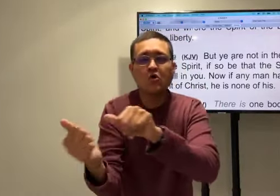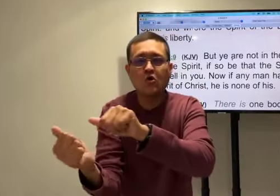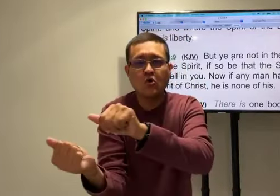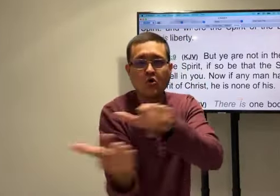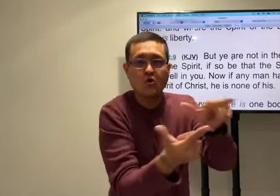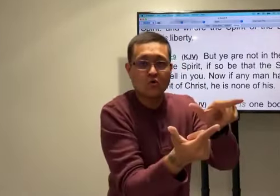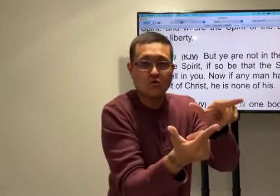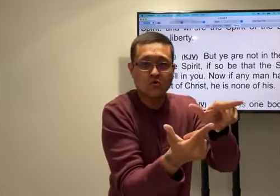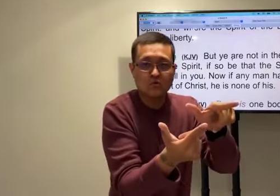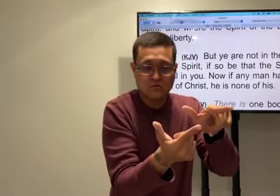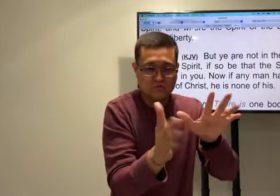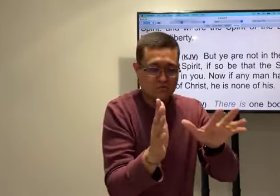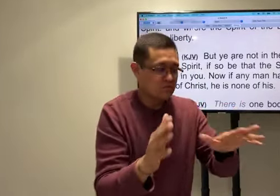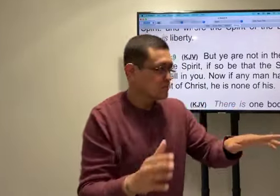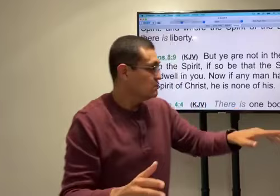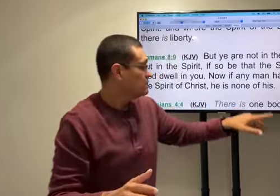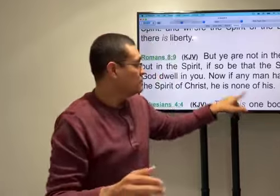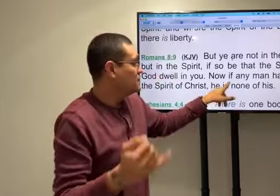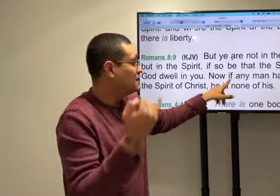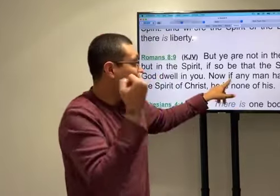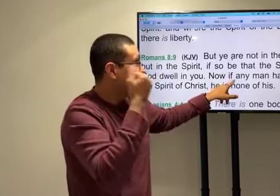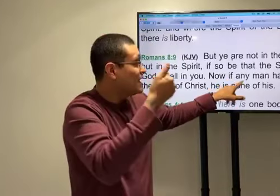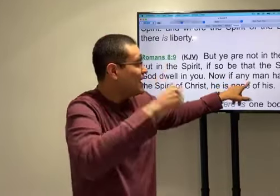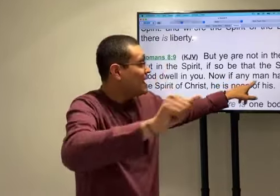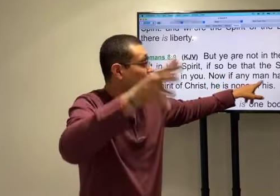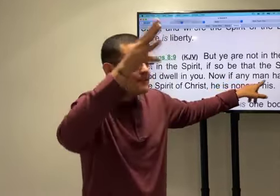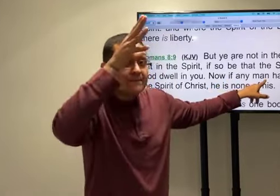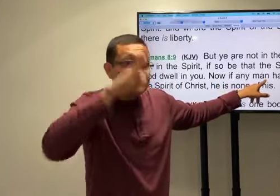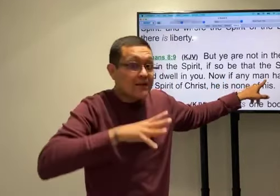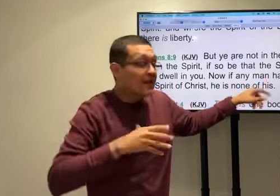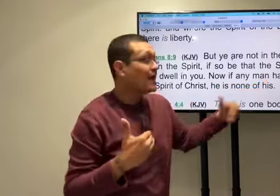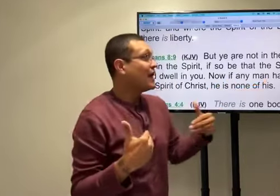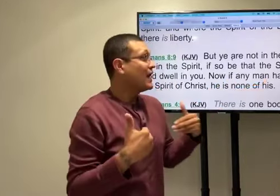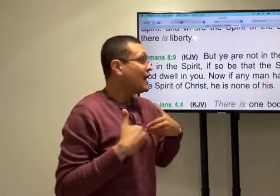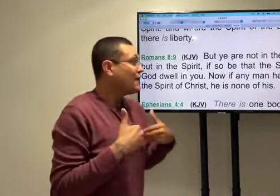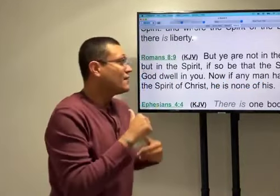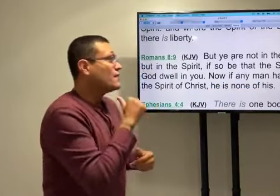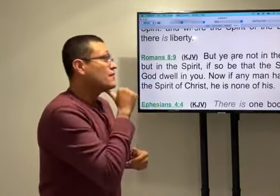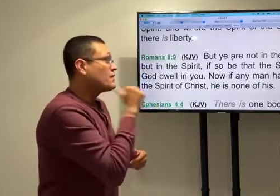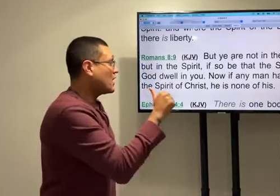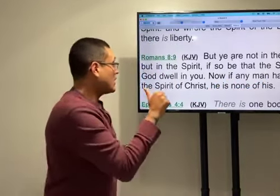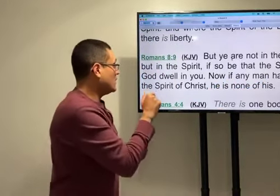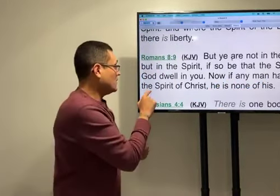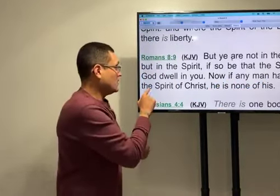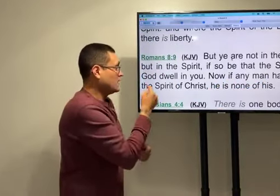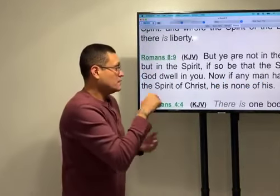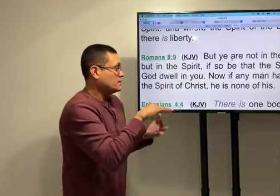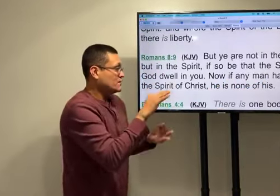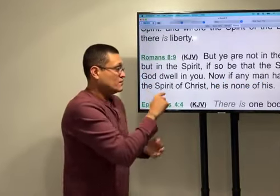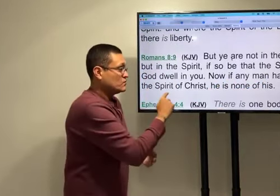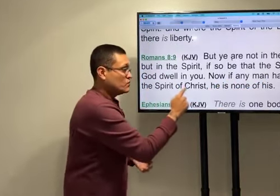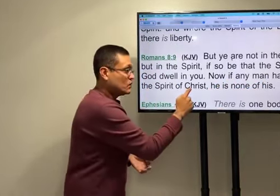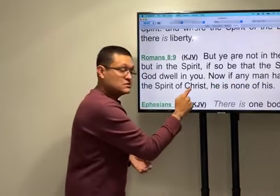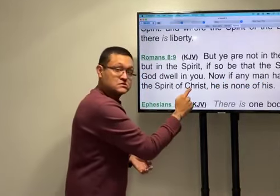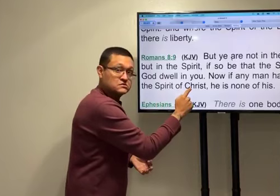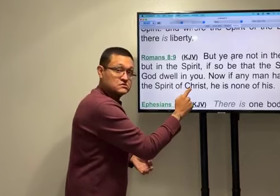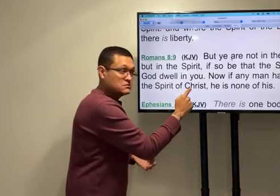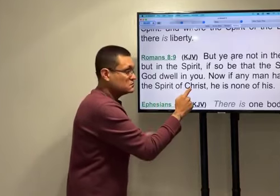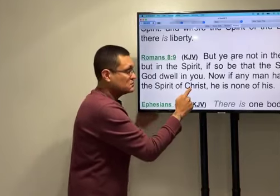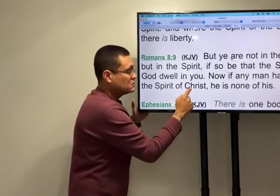sign. Or whatever their language is. It's talking about all. Mankind. If any man have not the Spirit of